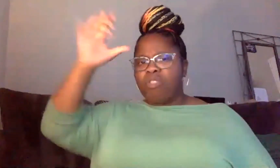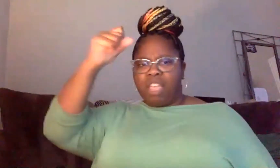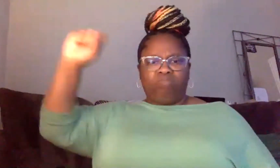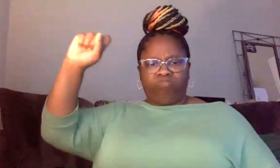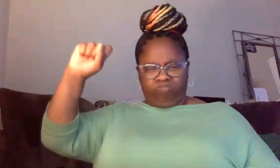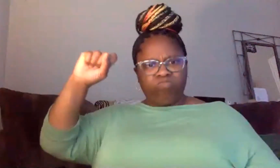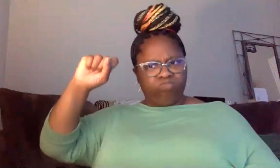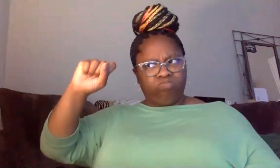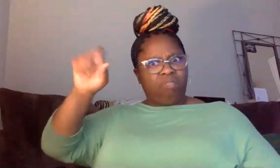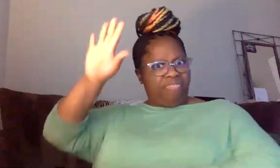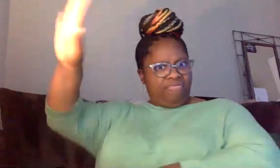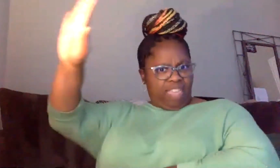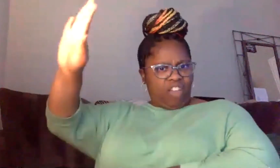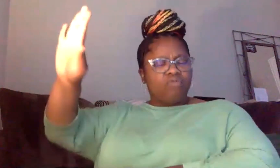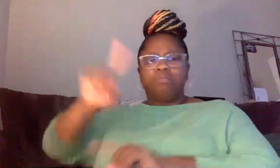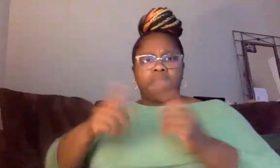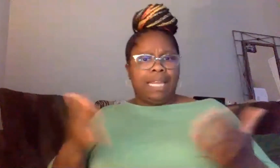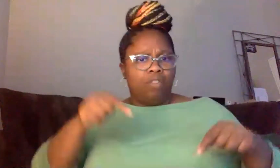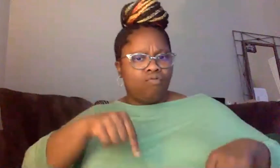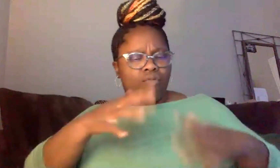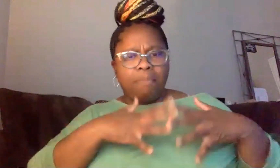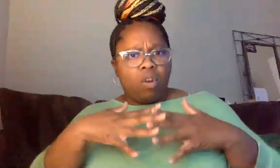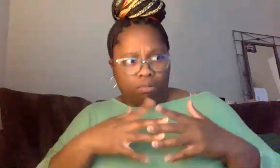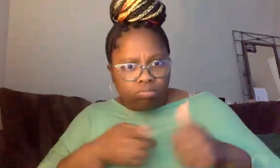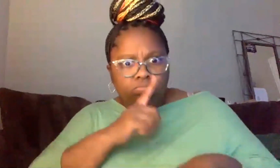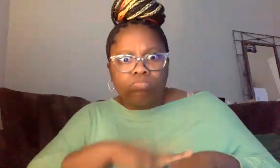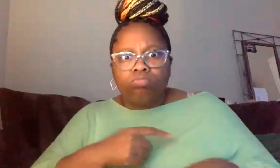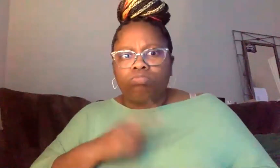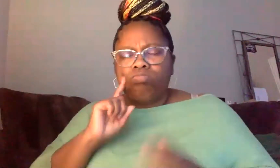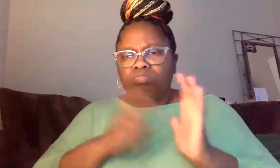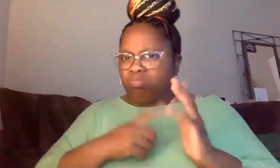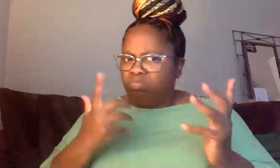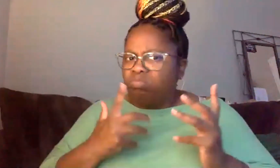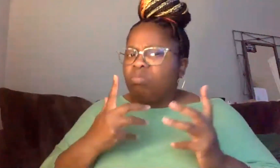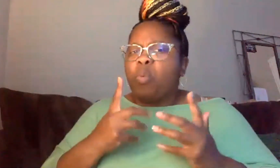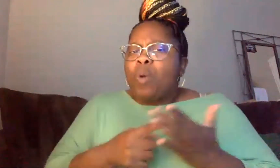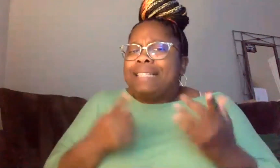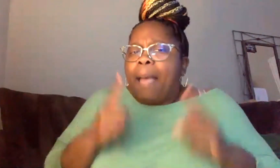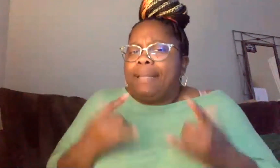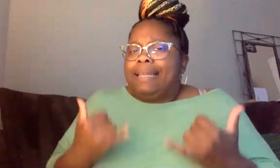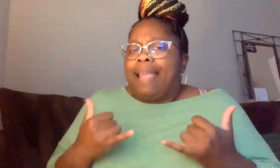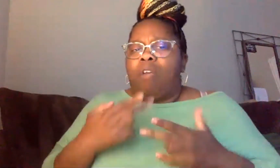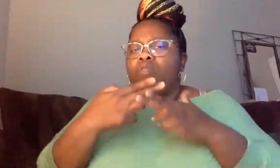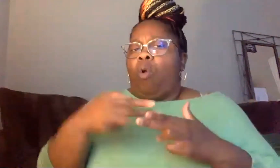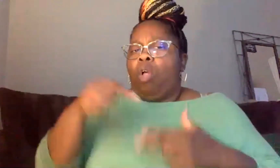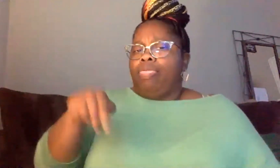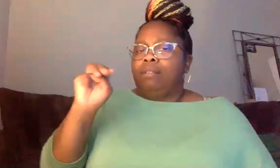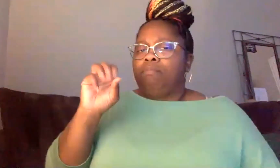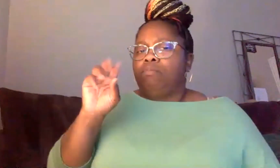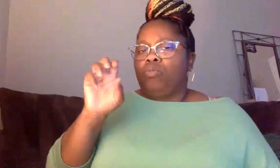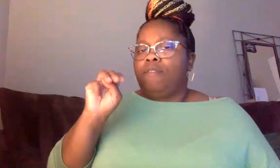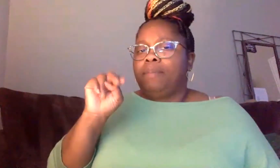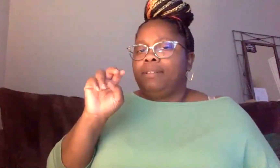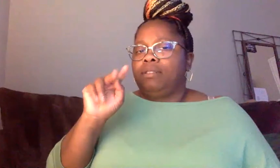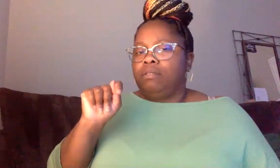the first time I've ever seen anything in America. So I just really want to know what type of movement are we moving towards what's happening? Okay. Anyone want to take